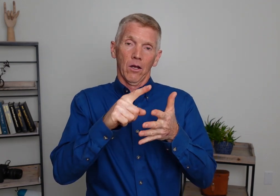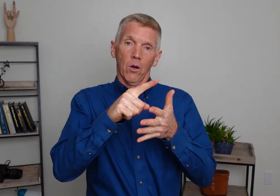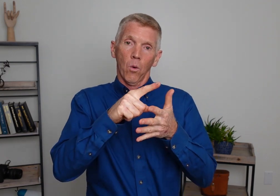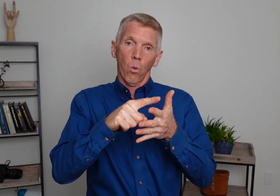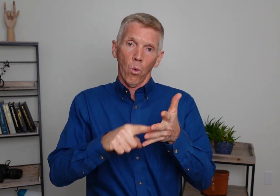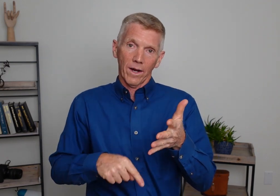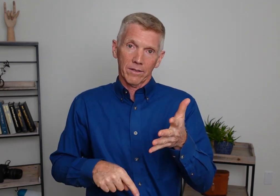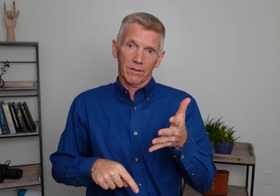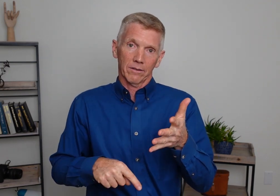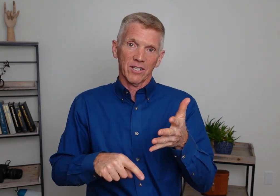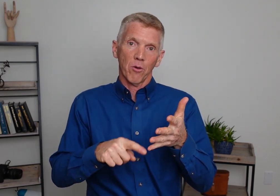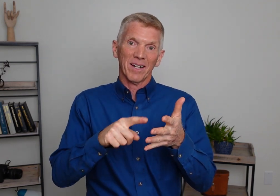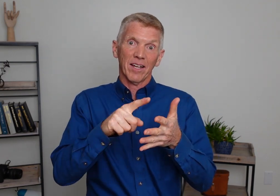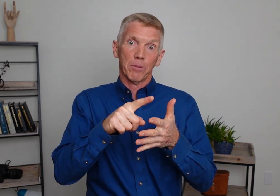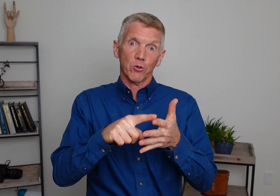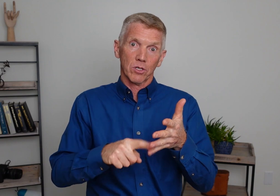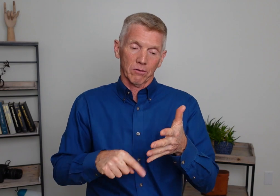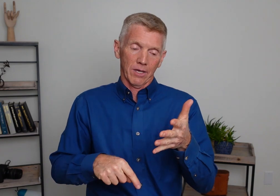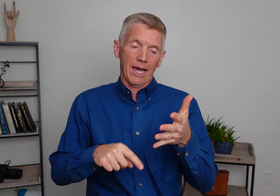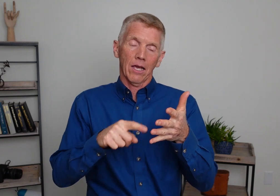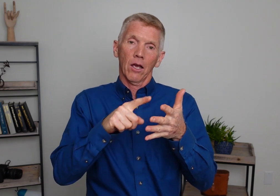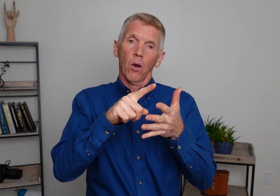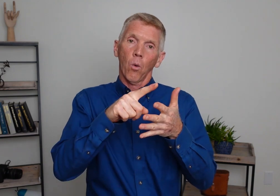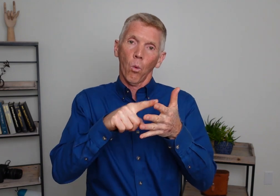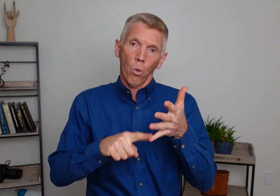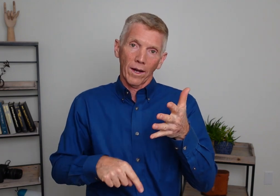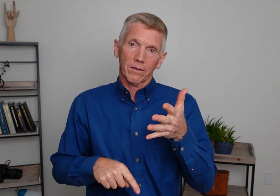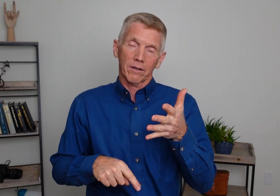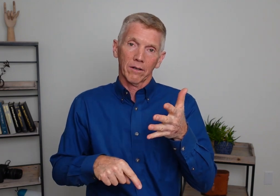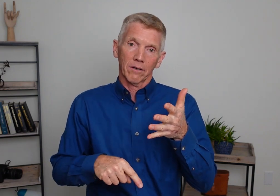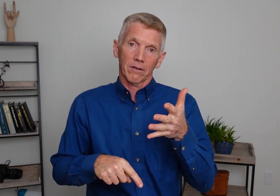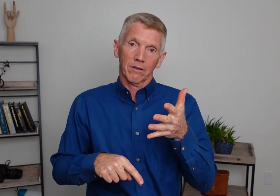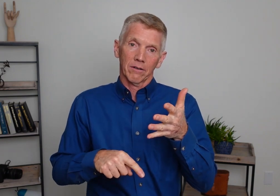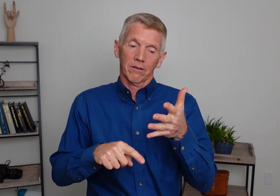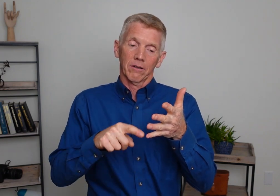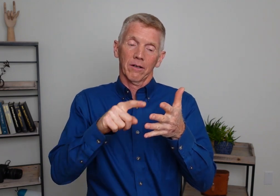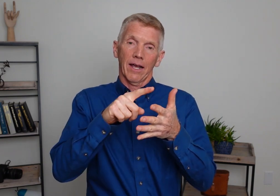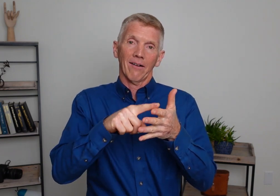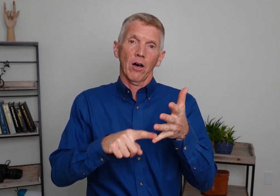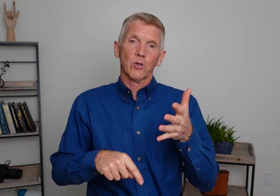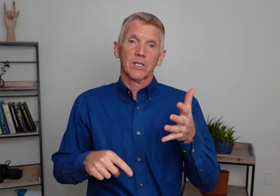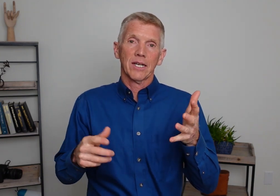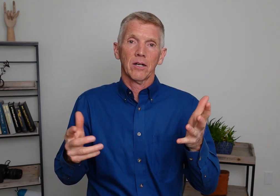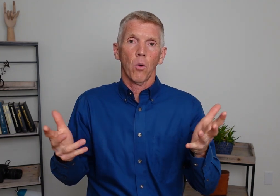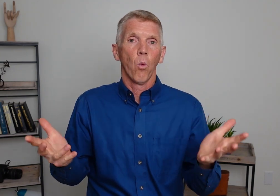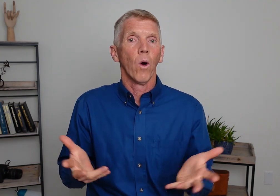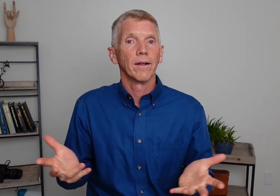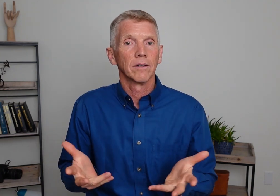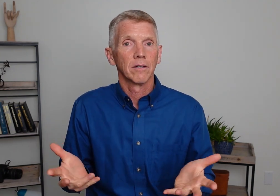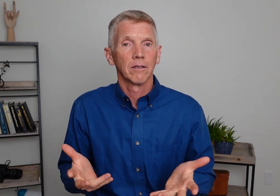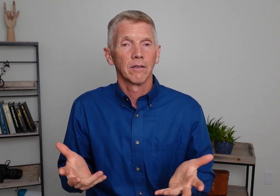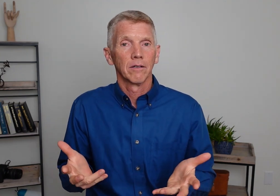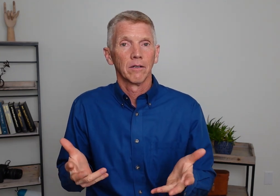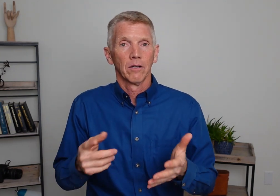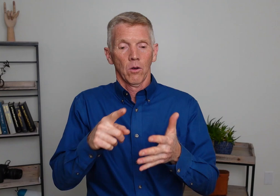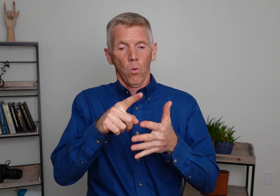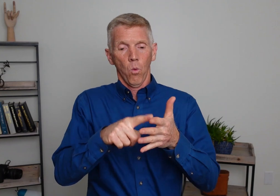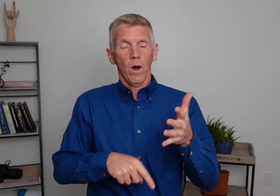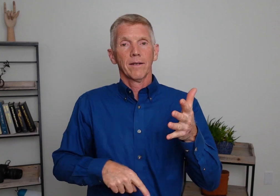What. These are the big W's. Okay. What. I've also seen what. What